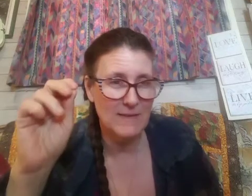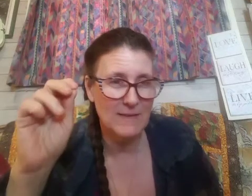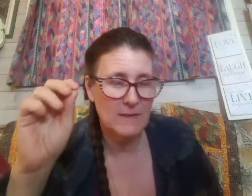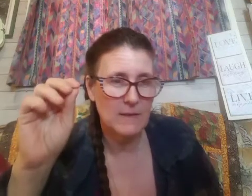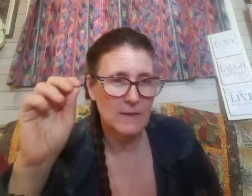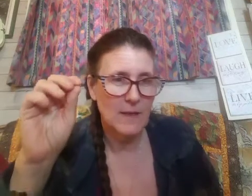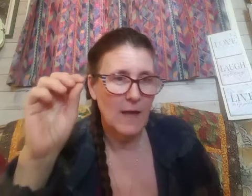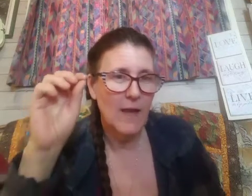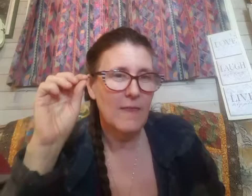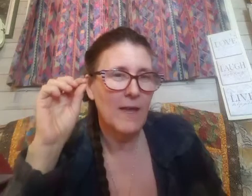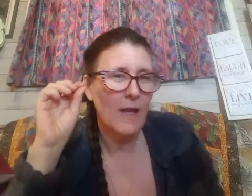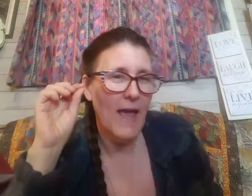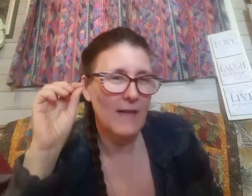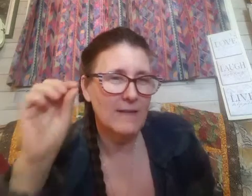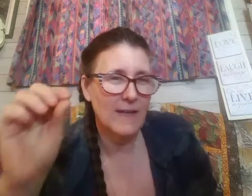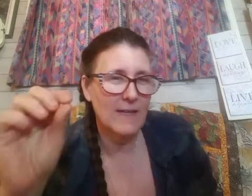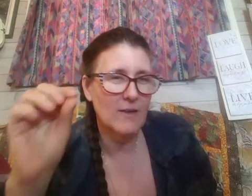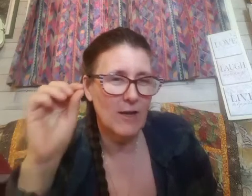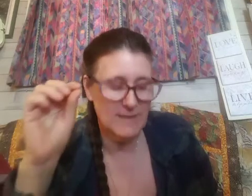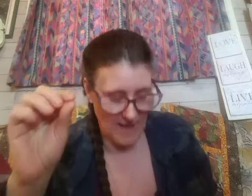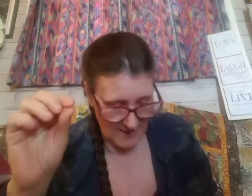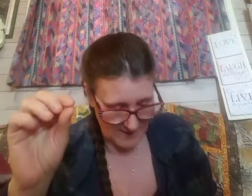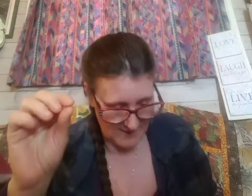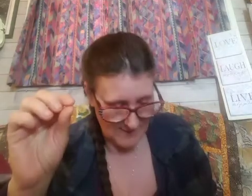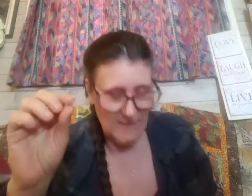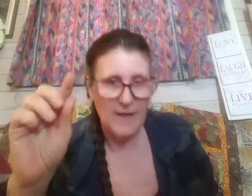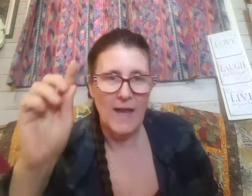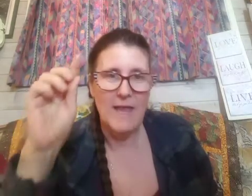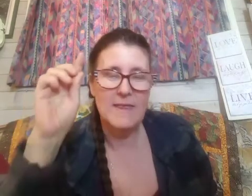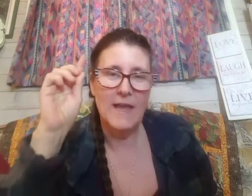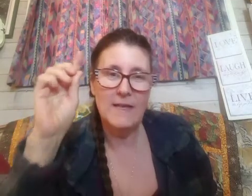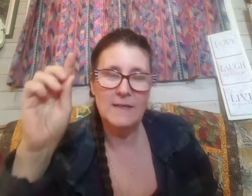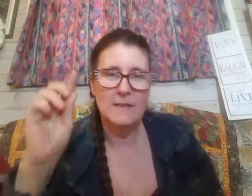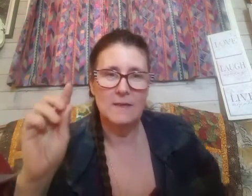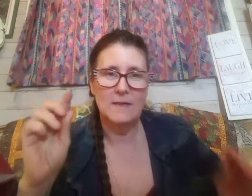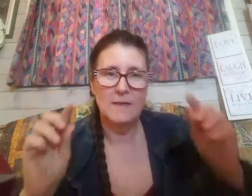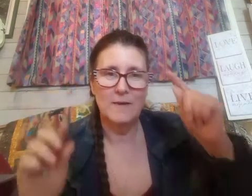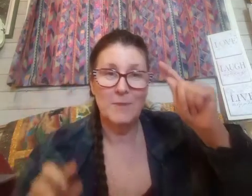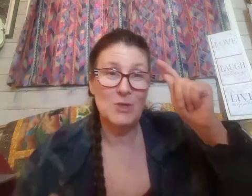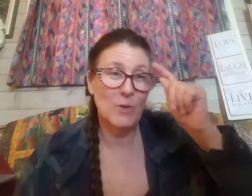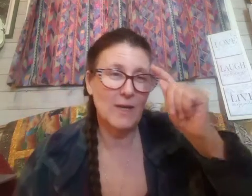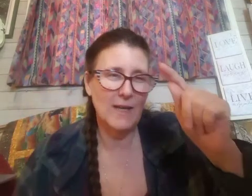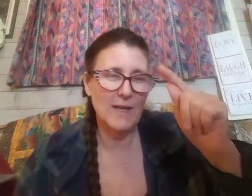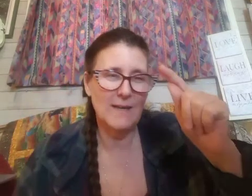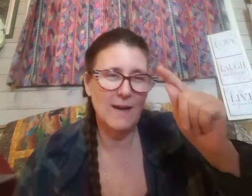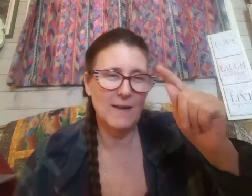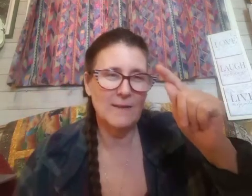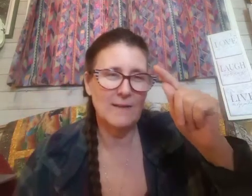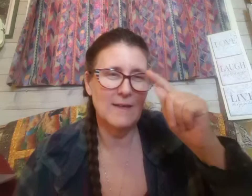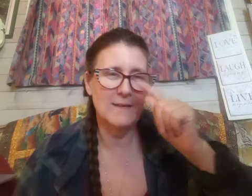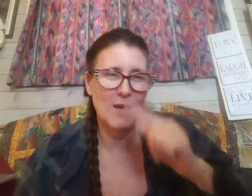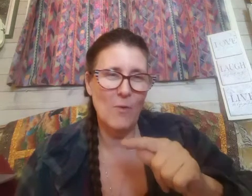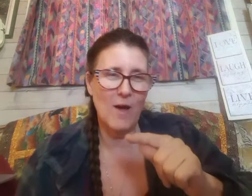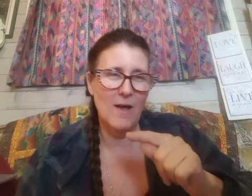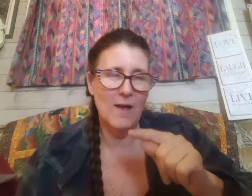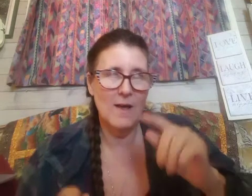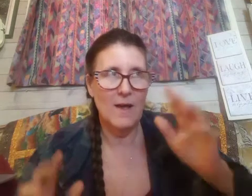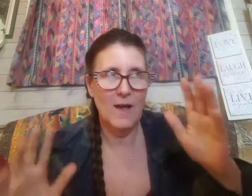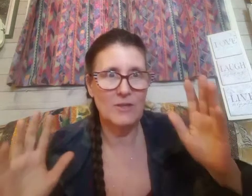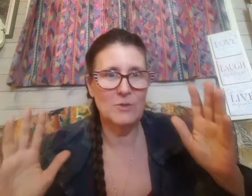that had an Enoch taken and then between Enoch and Noah Noah I do